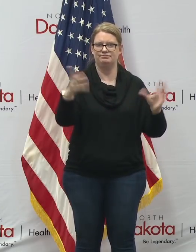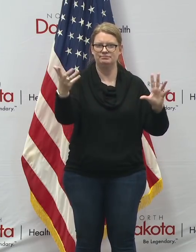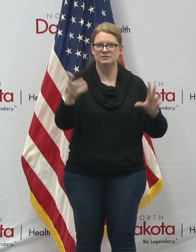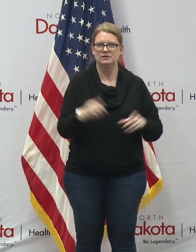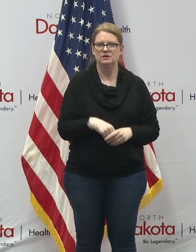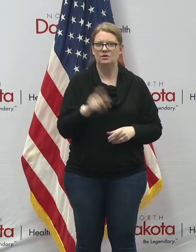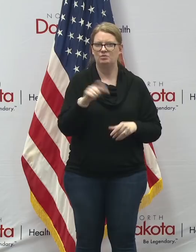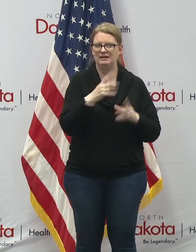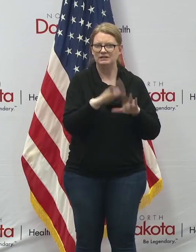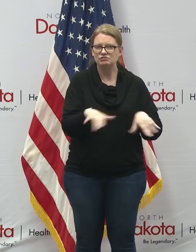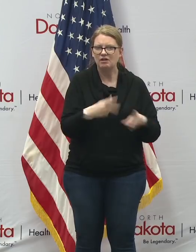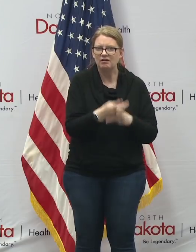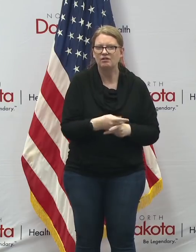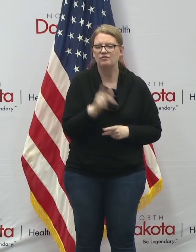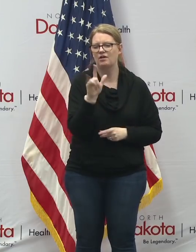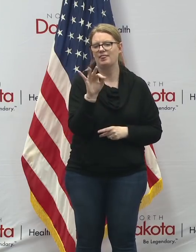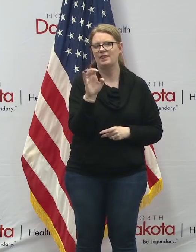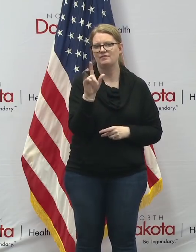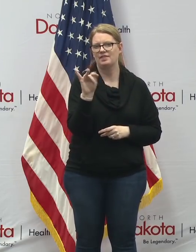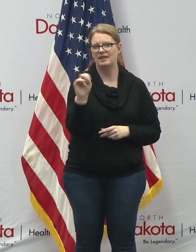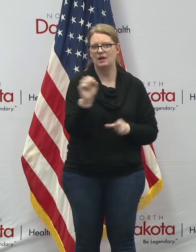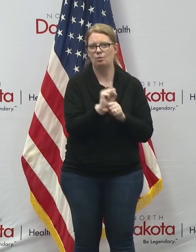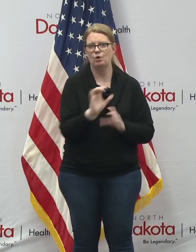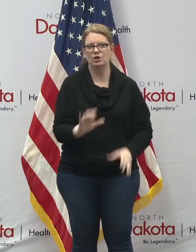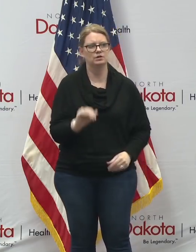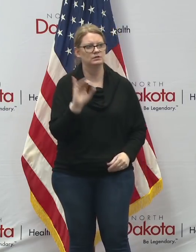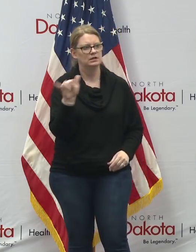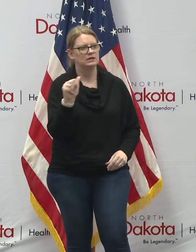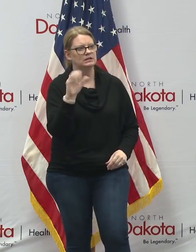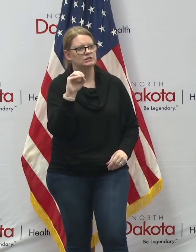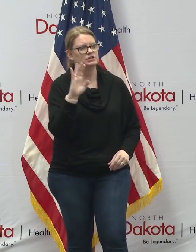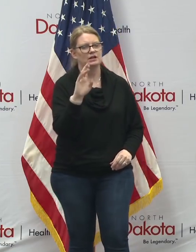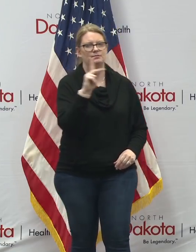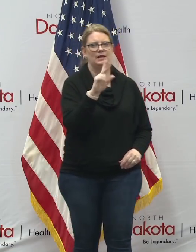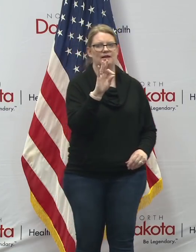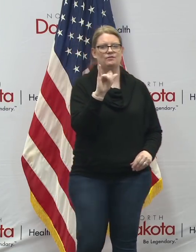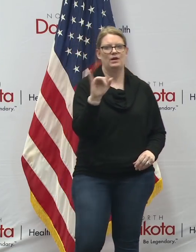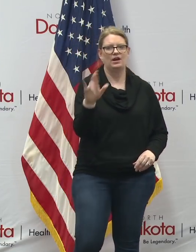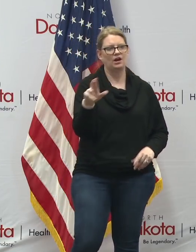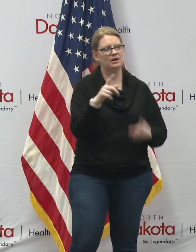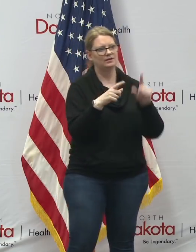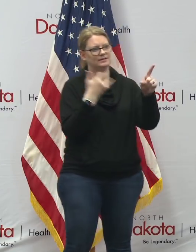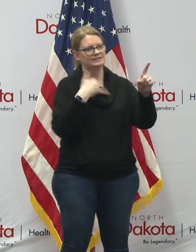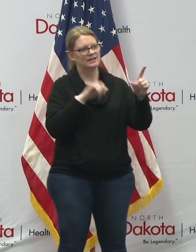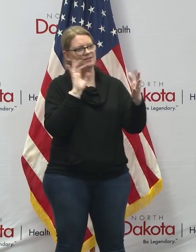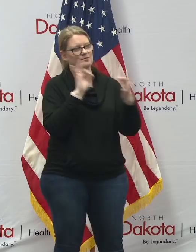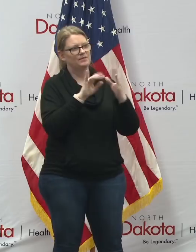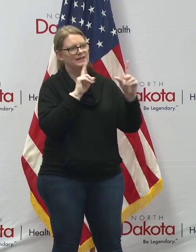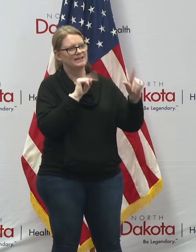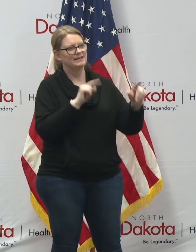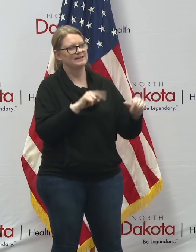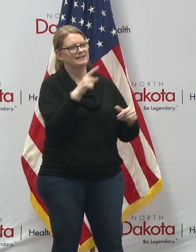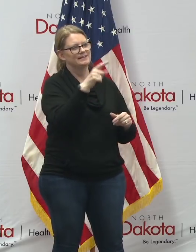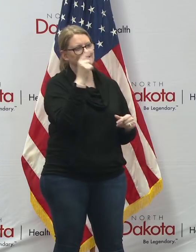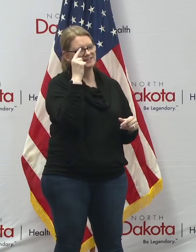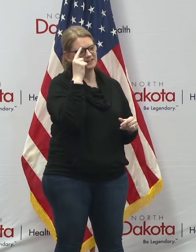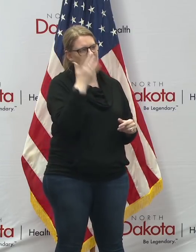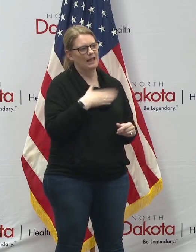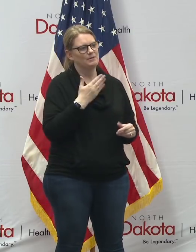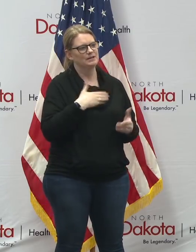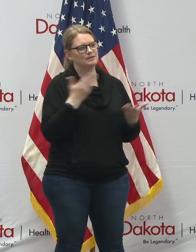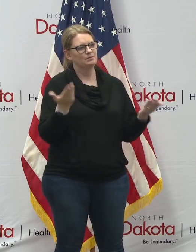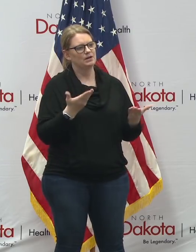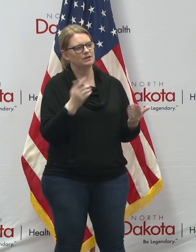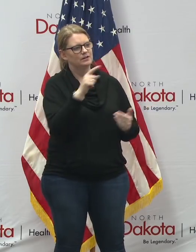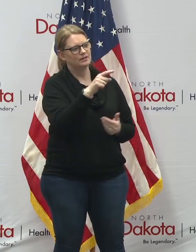lifeline workers jacob kfr thank you for being here again still got perfect attendance this